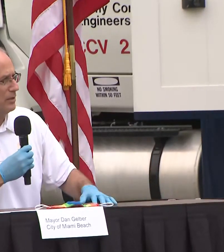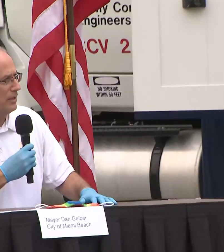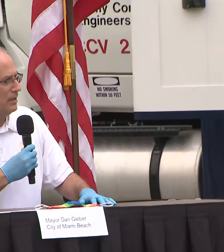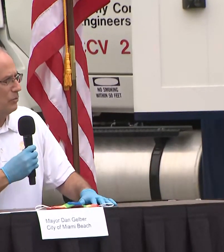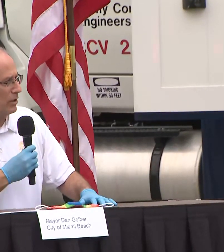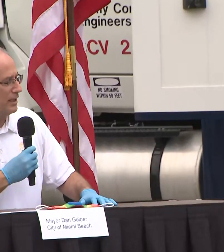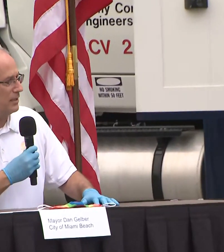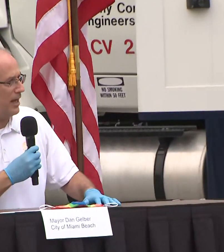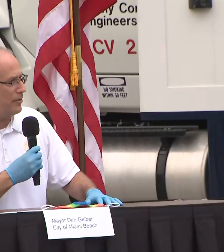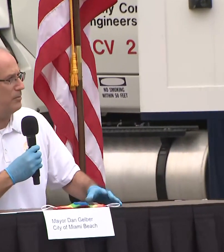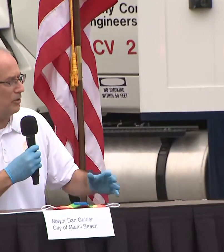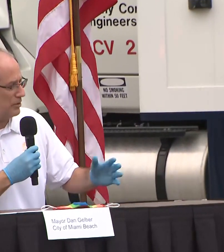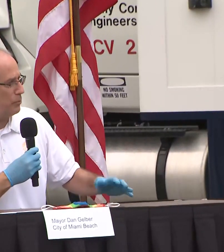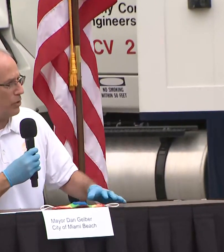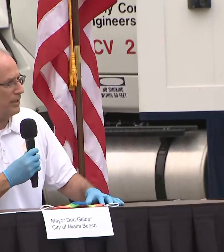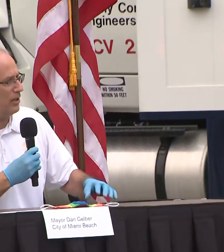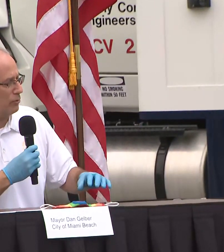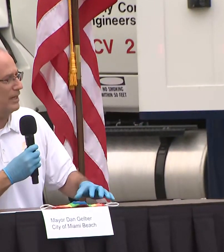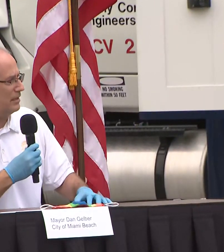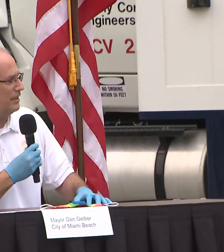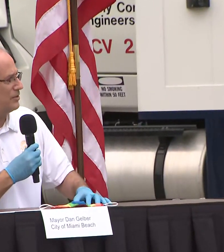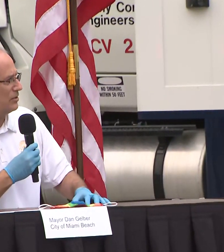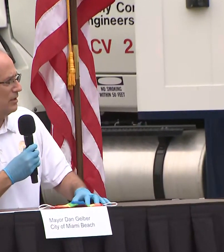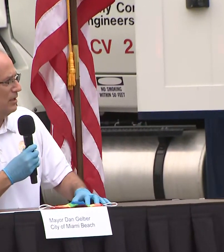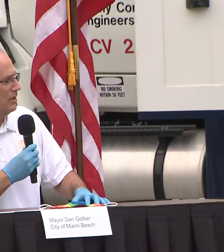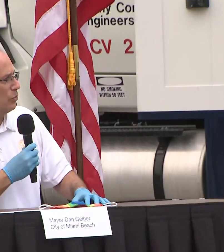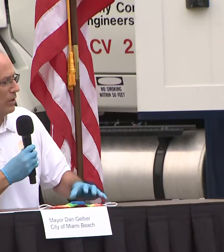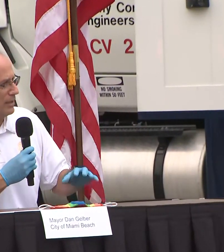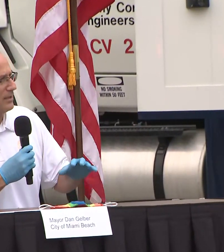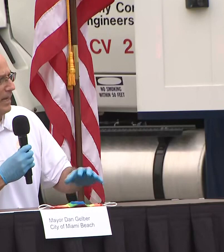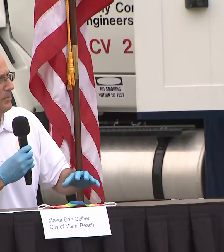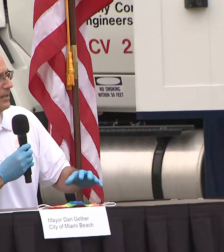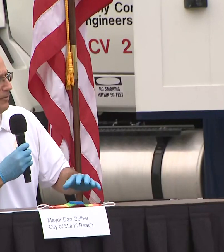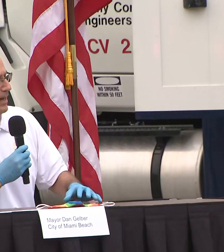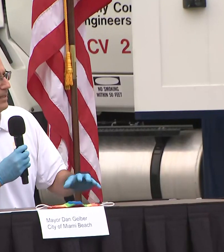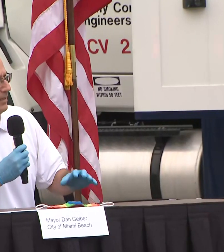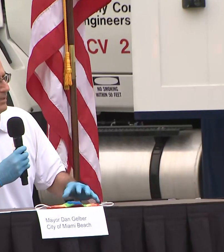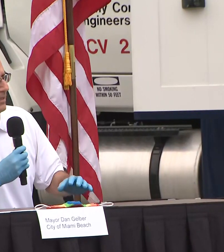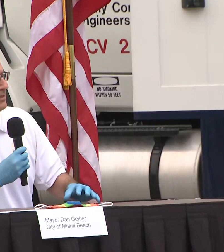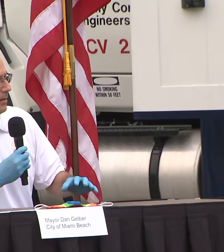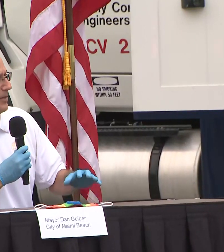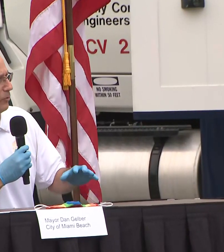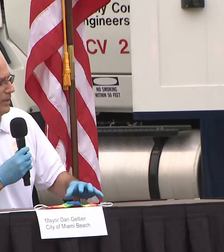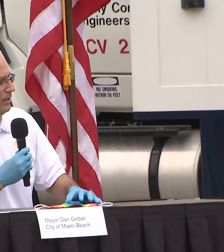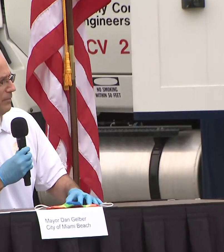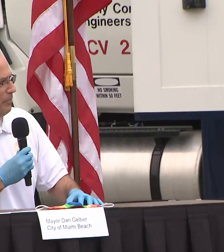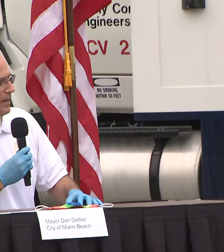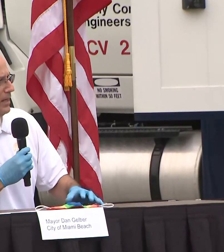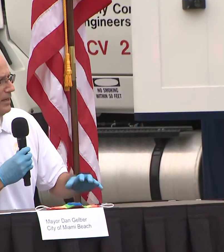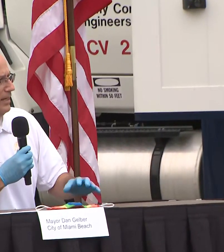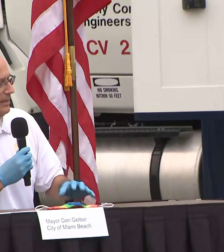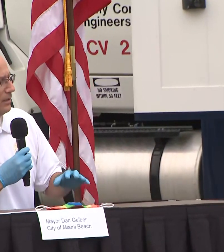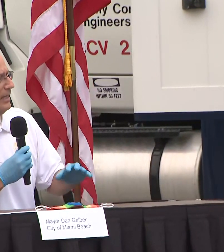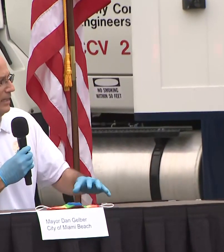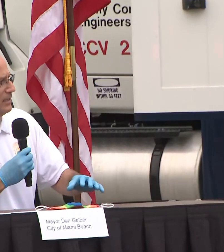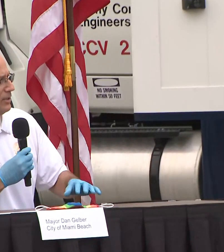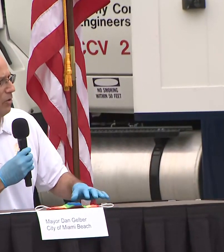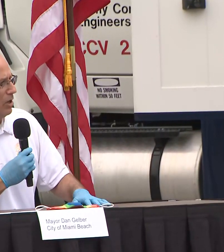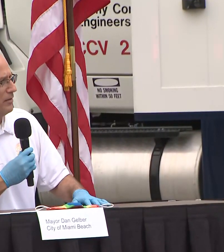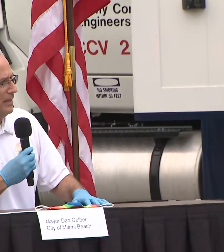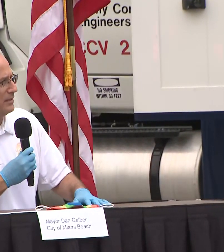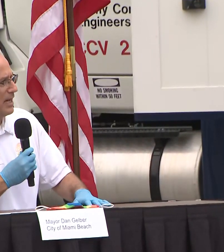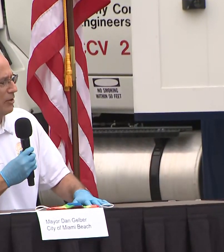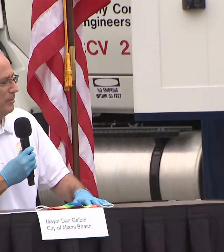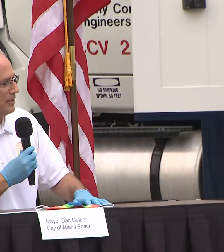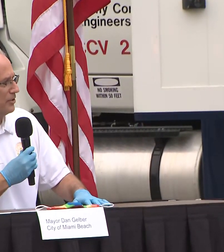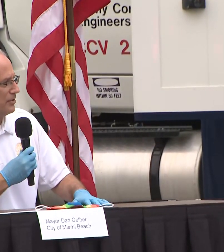of us weren't working together and most importantly our residents weren't accepting the fact that this is something real and they need to lean into